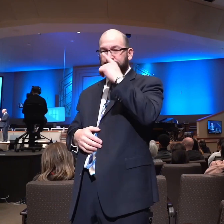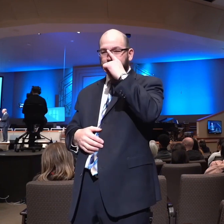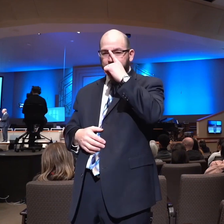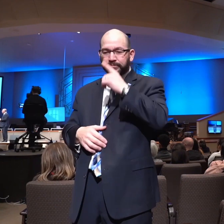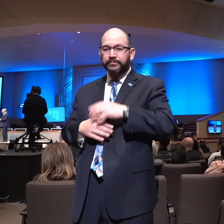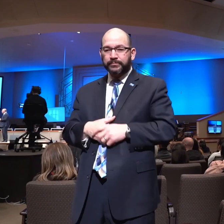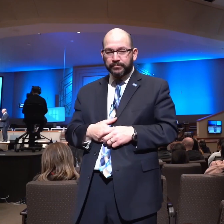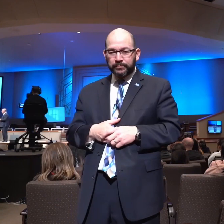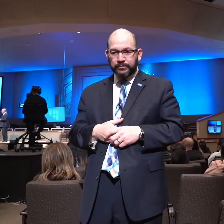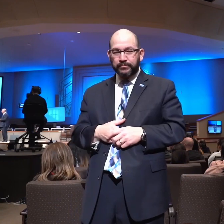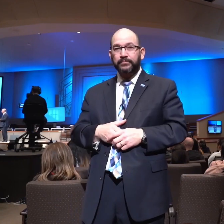His name is Jesus.